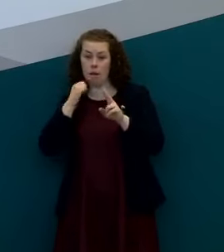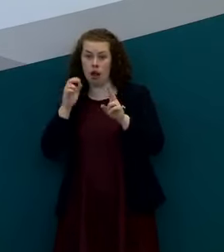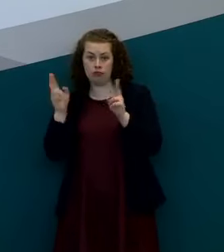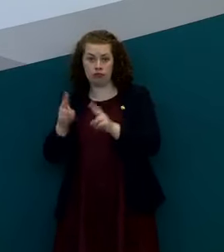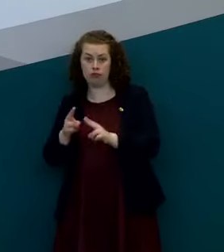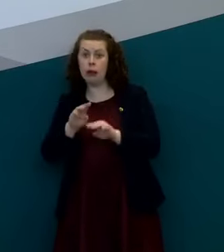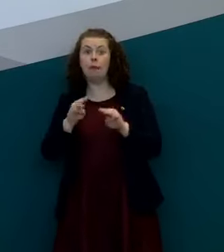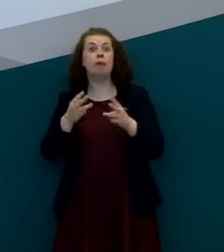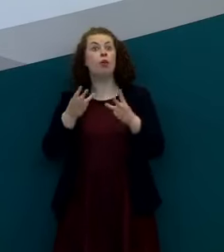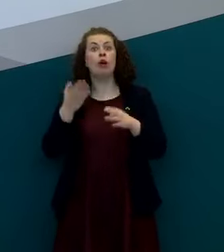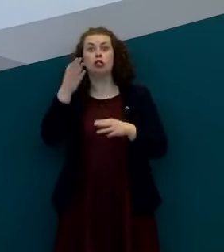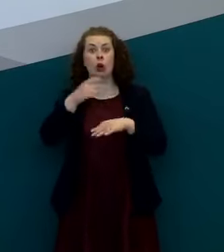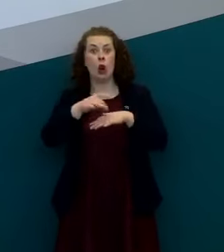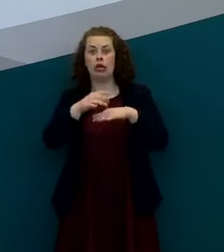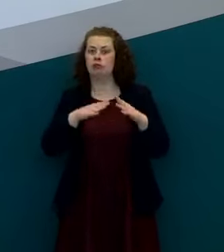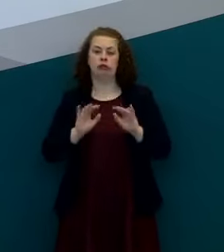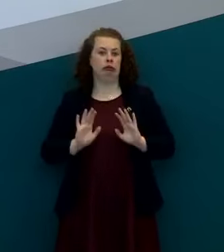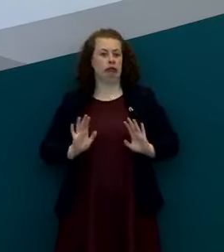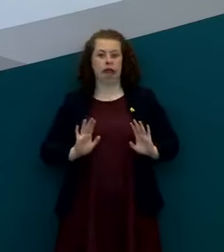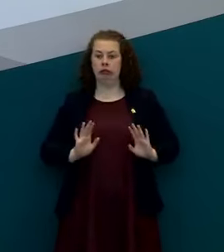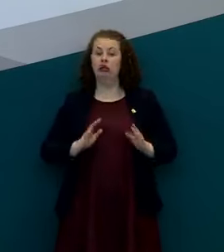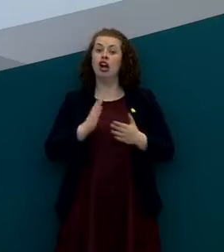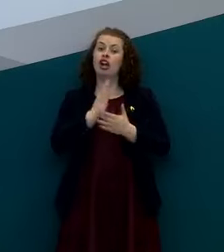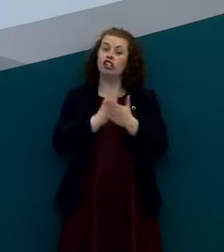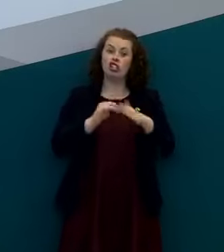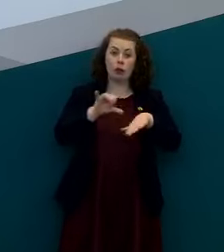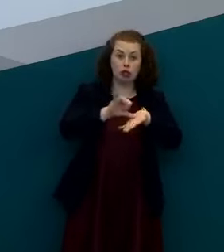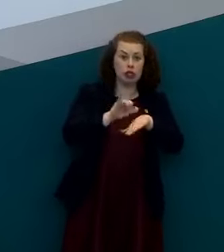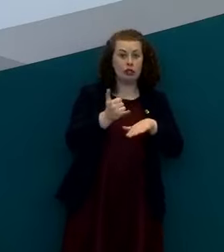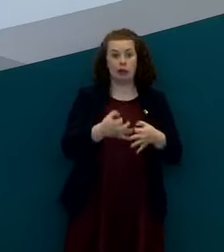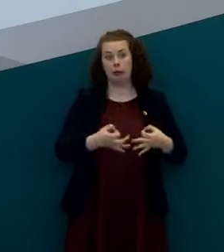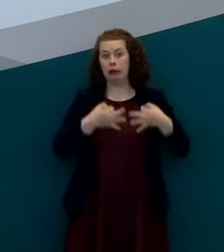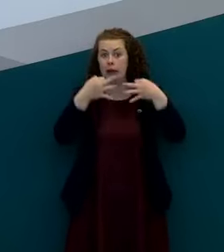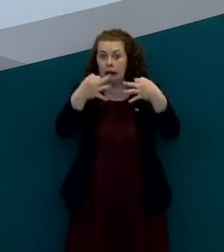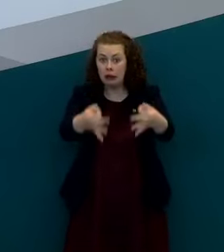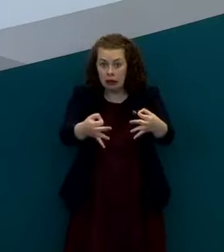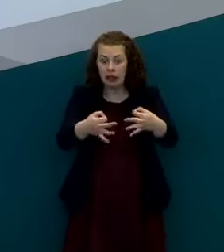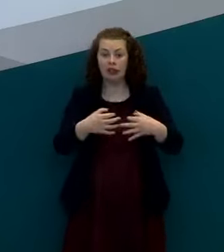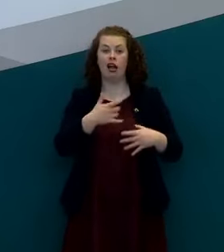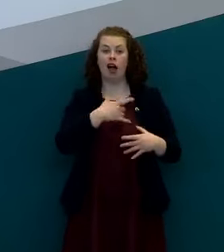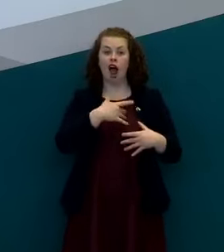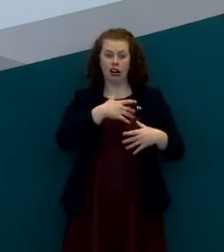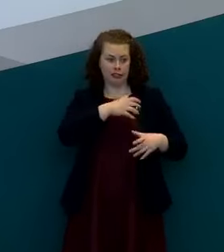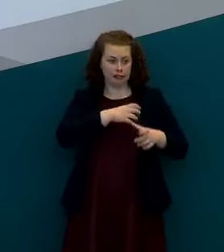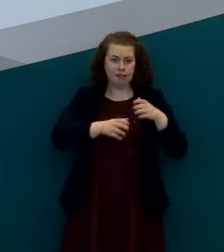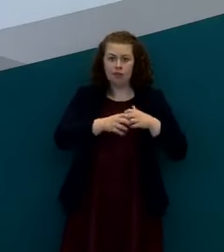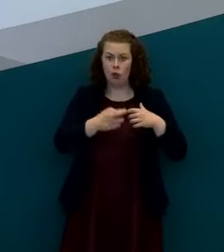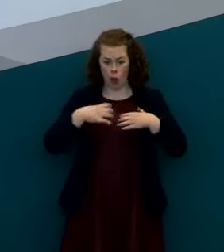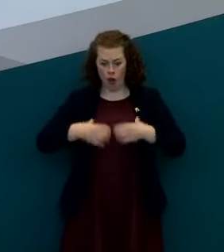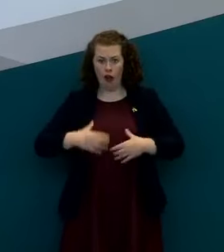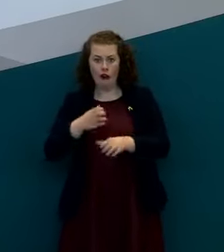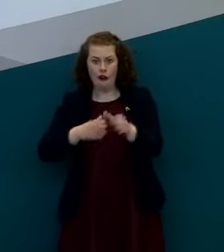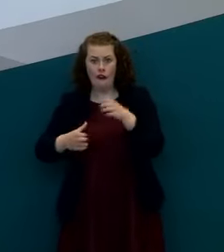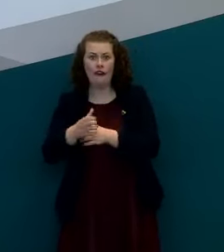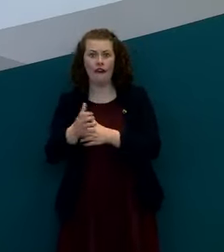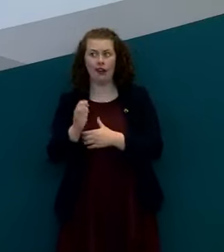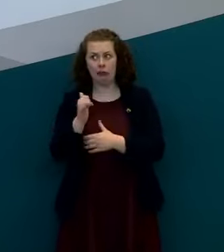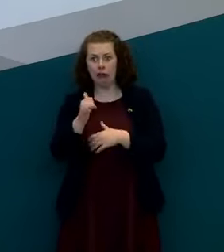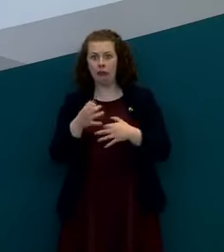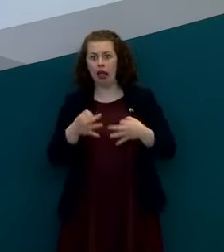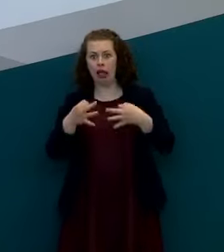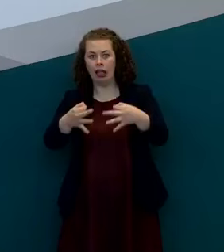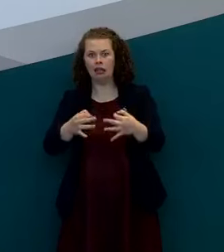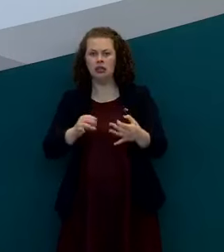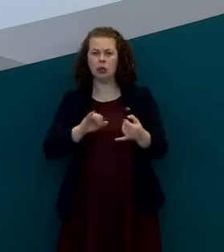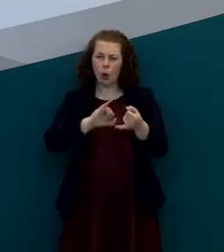hospitals there may be some procedures that are now having to be deferred transplants and things uh who is weighing